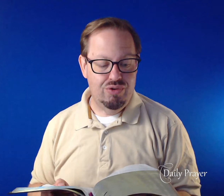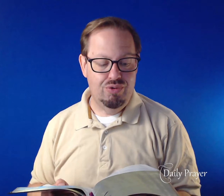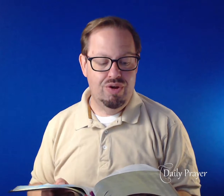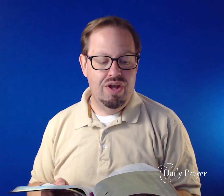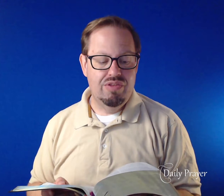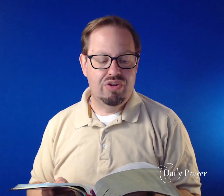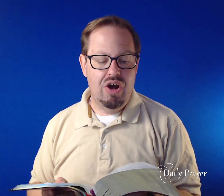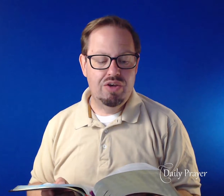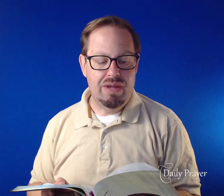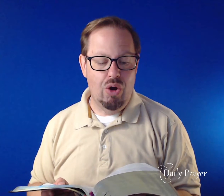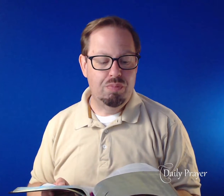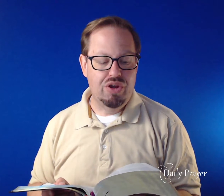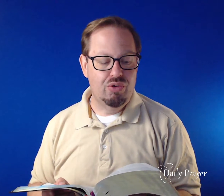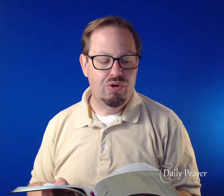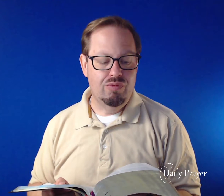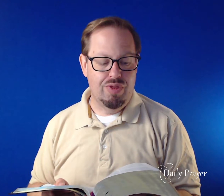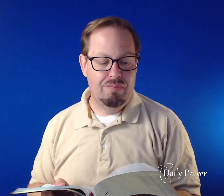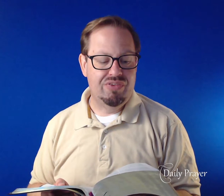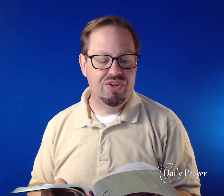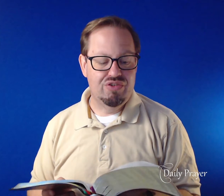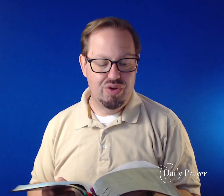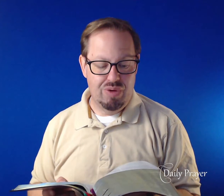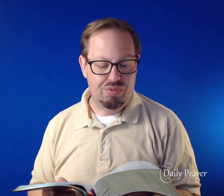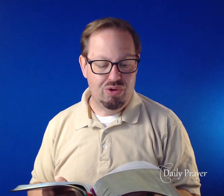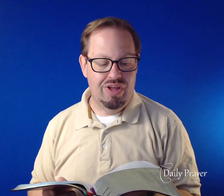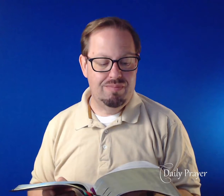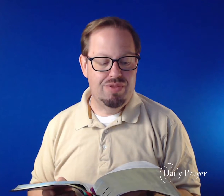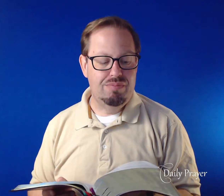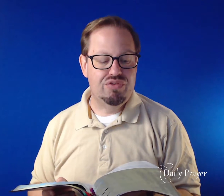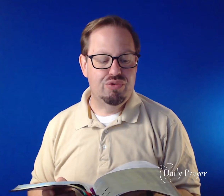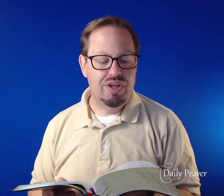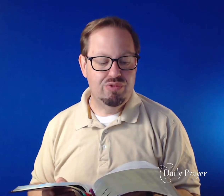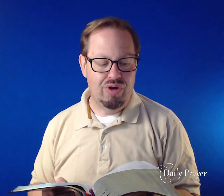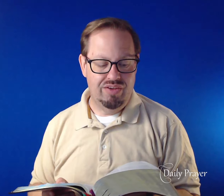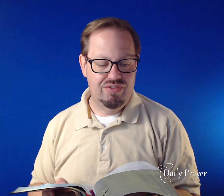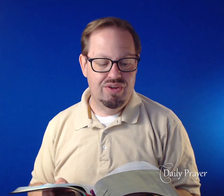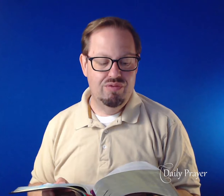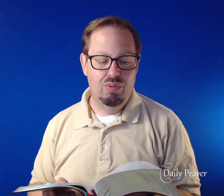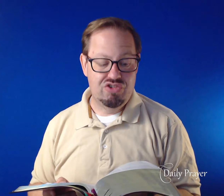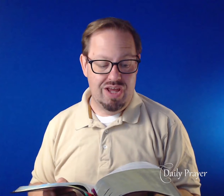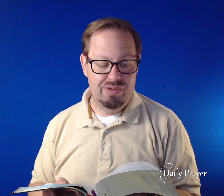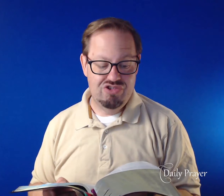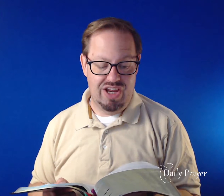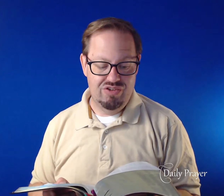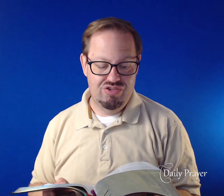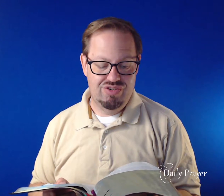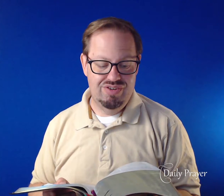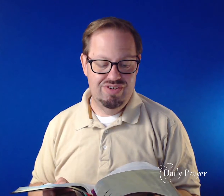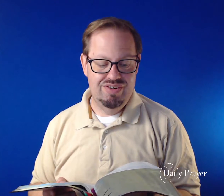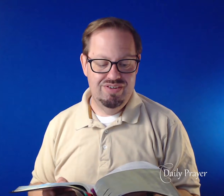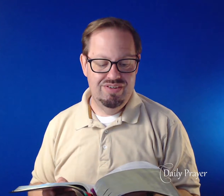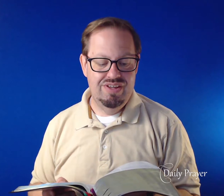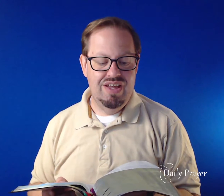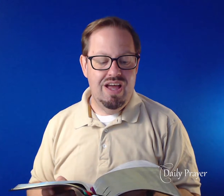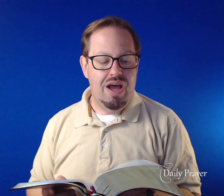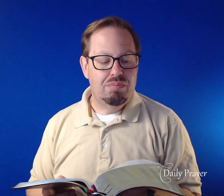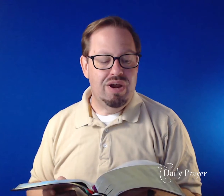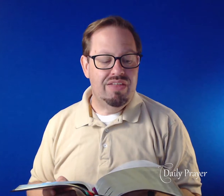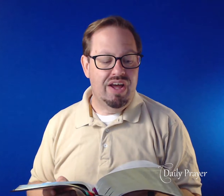too, that God may open a door for the message that we proclaim the mystery of Christ, for which I am in change. Pray that